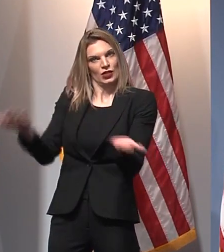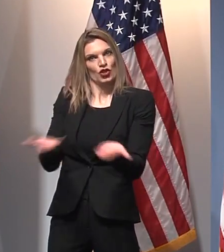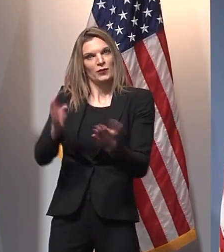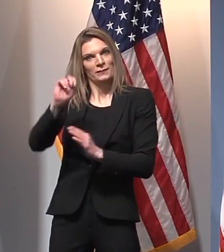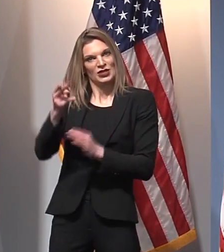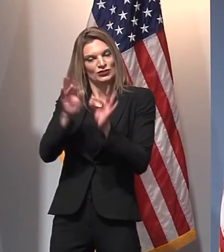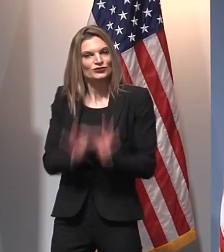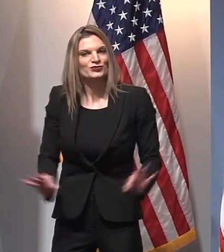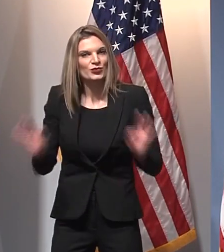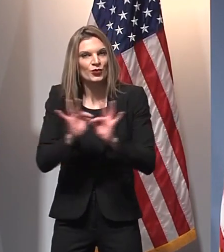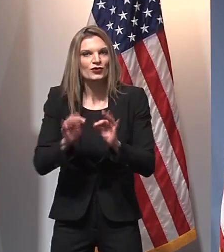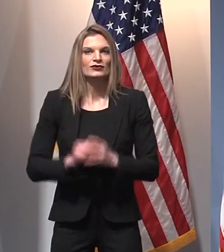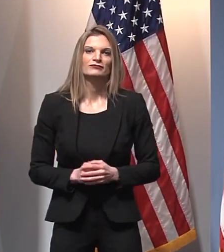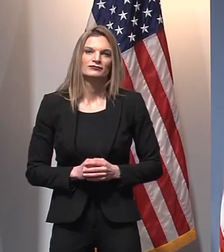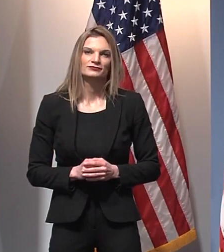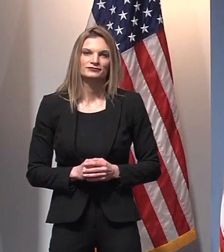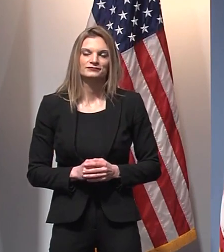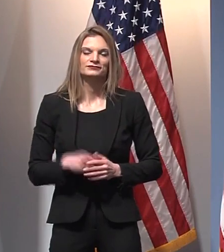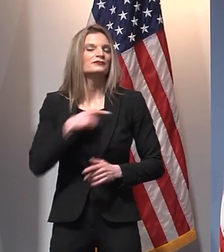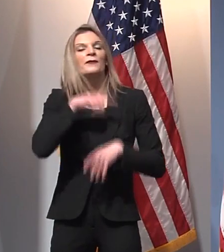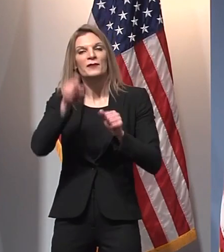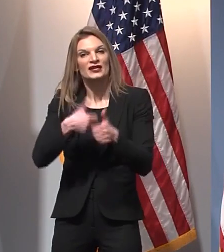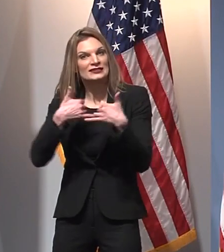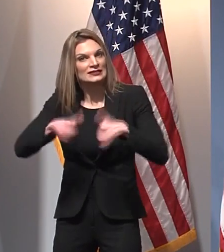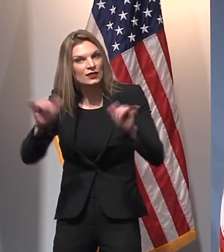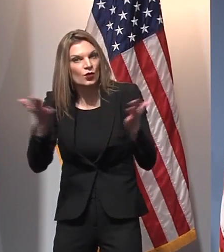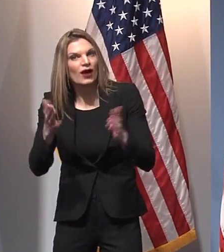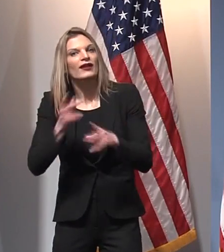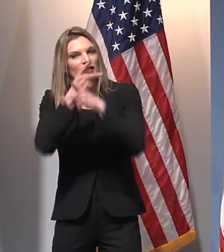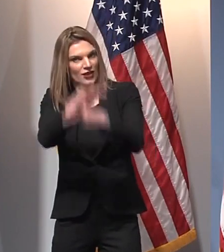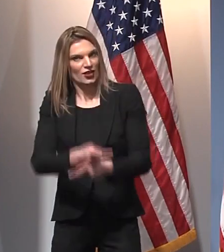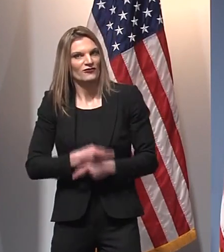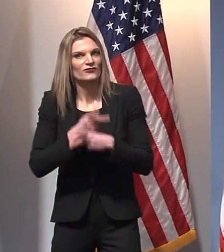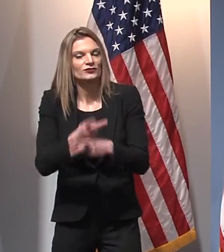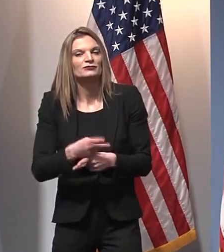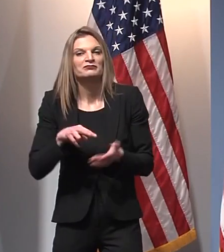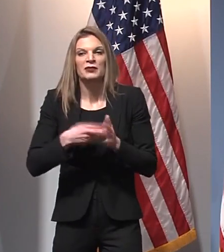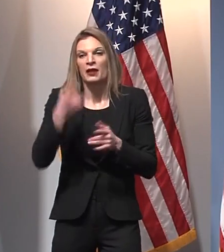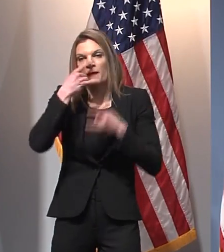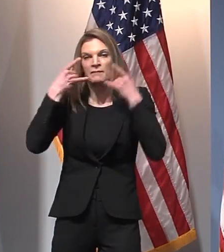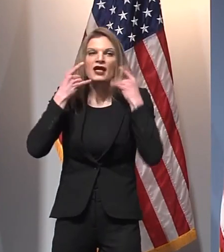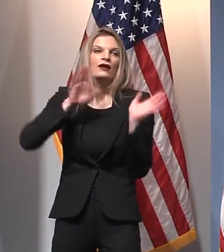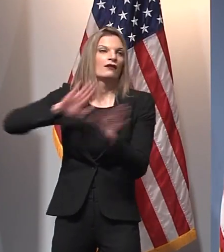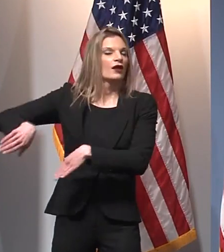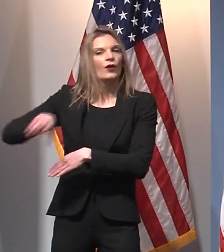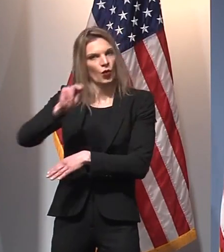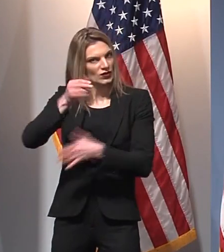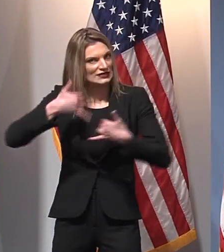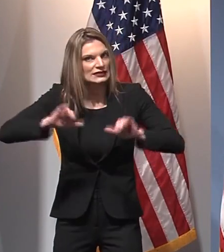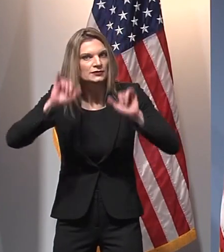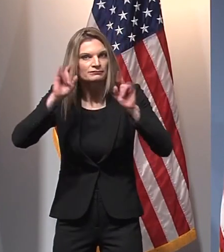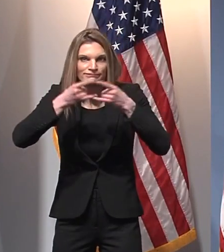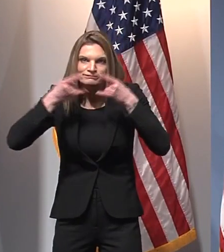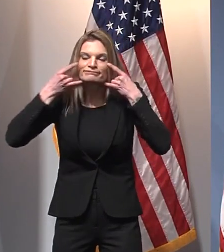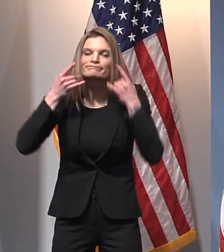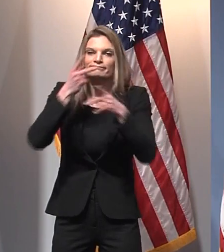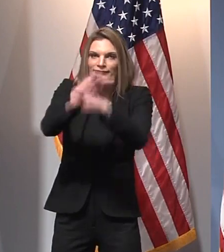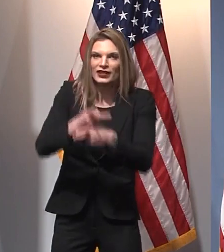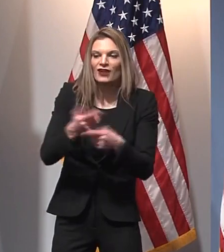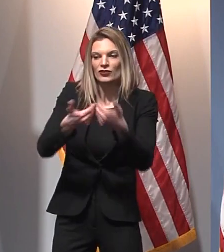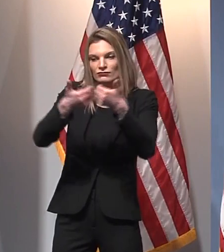cautious and adhere to safety protocols to prevent this virus from spreading once more,